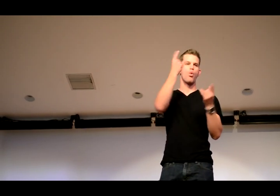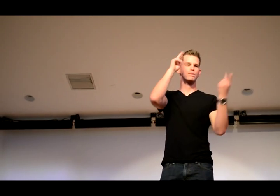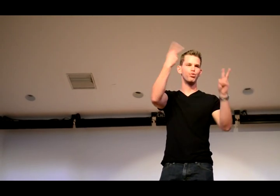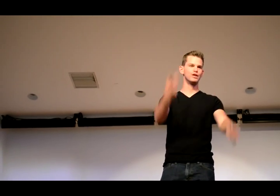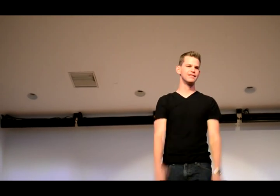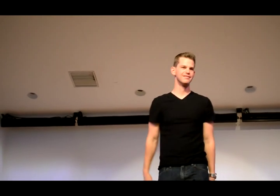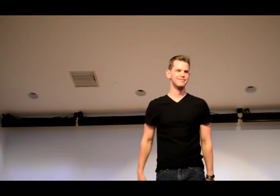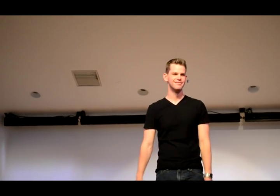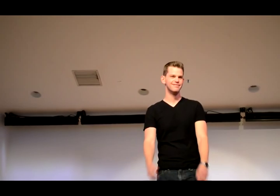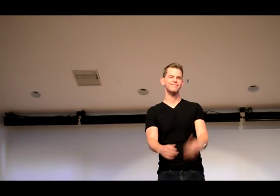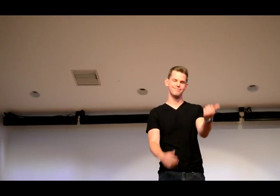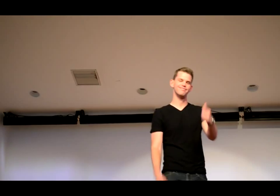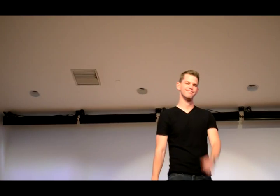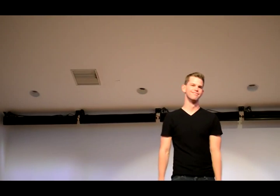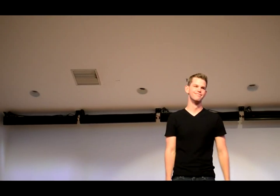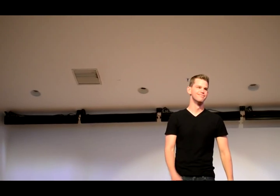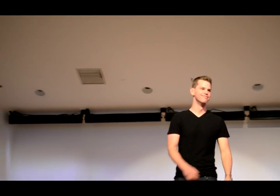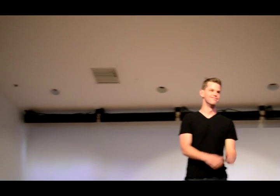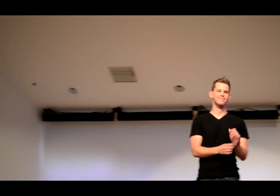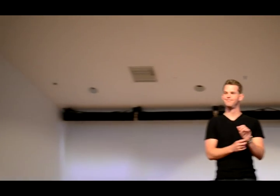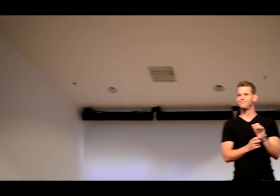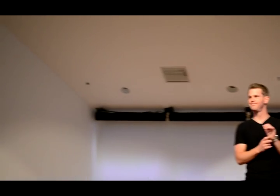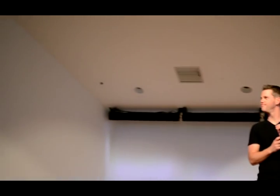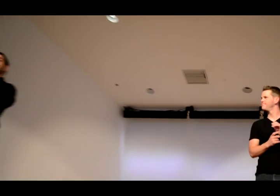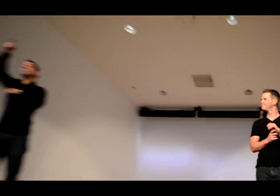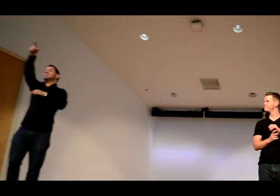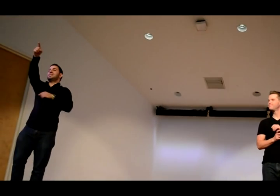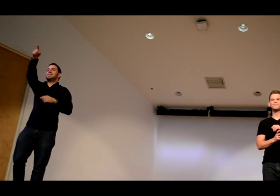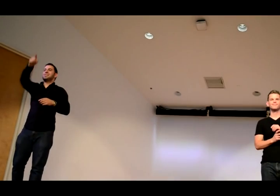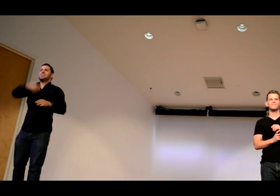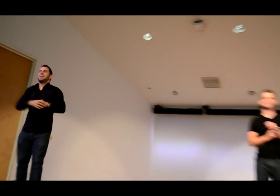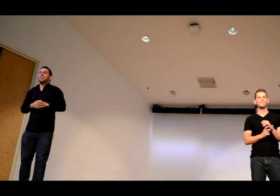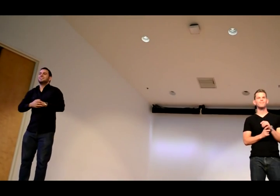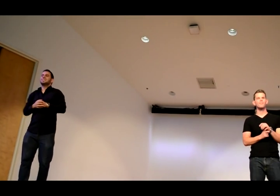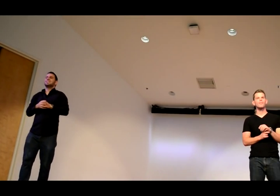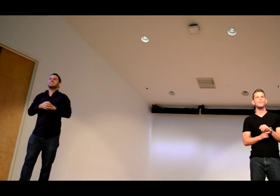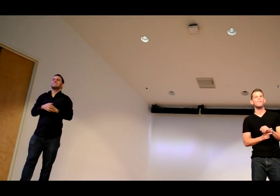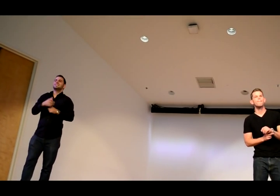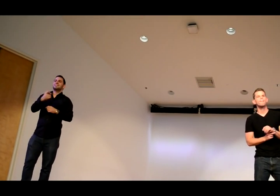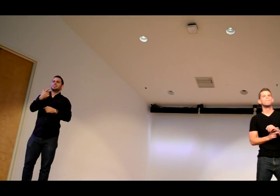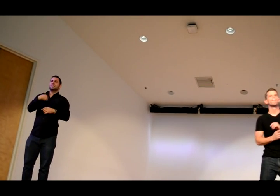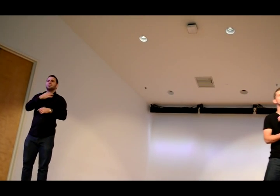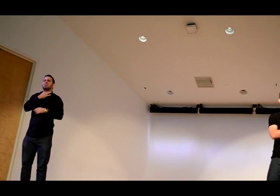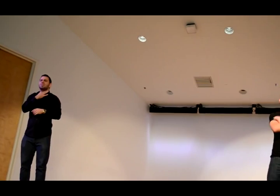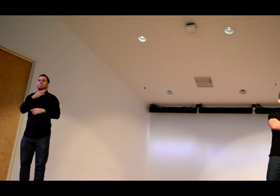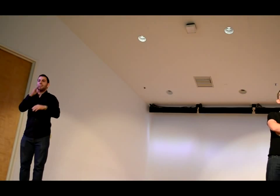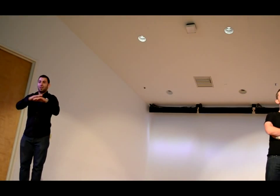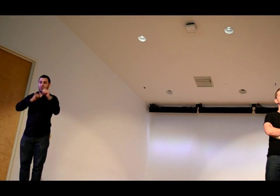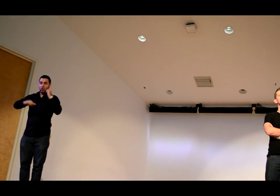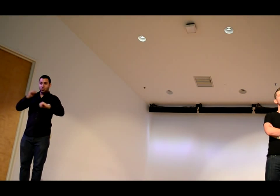know some people um they do make that a misconception yeah you're right that's true you know I'm wondering